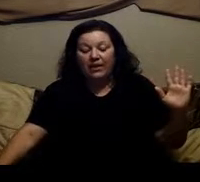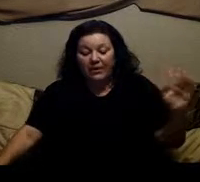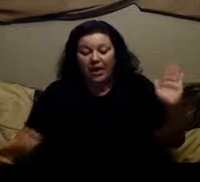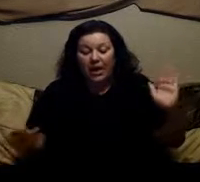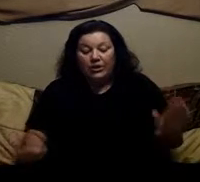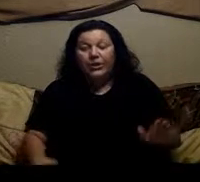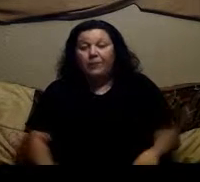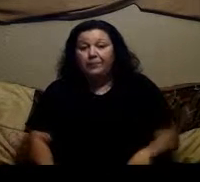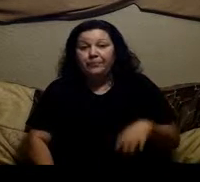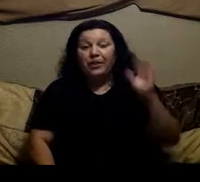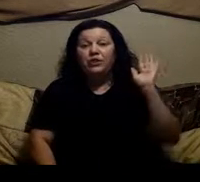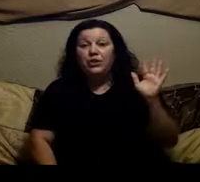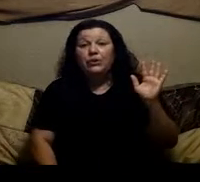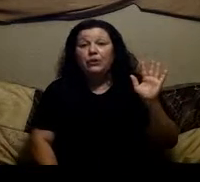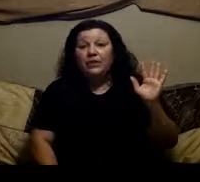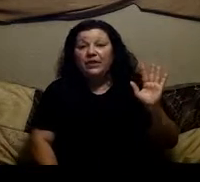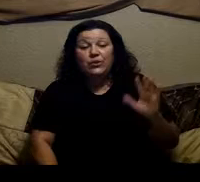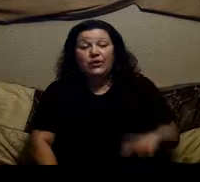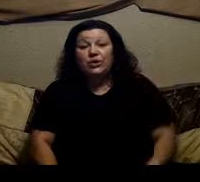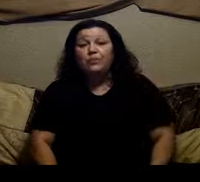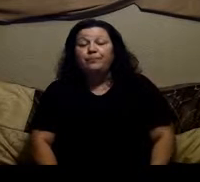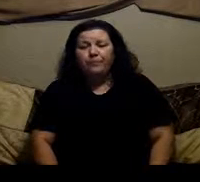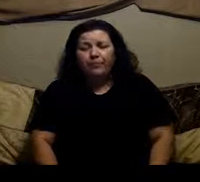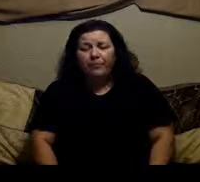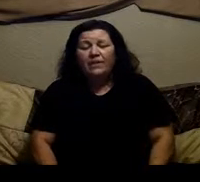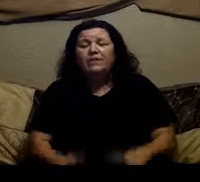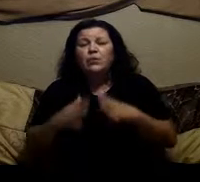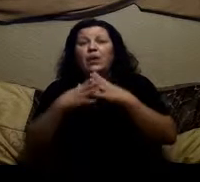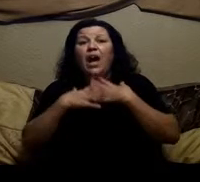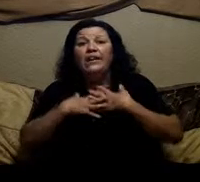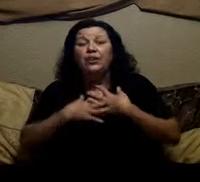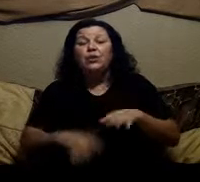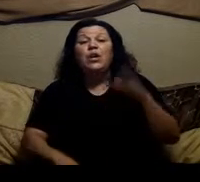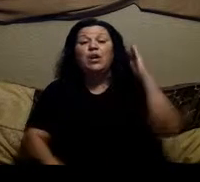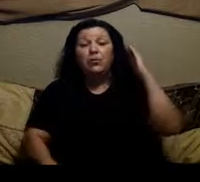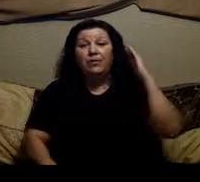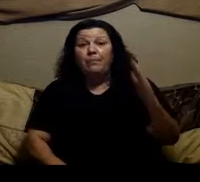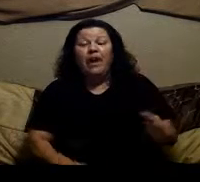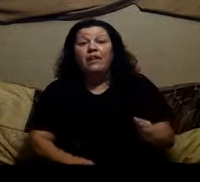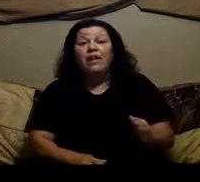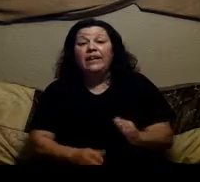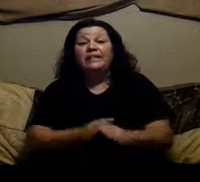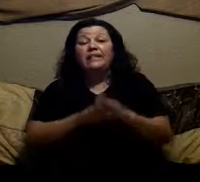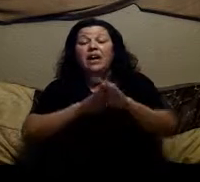else so I'm going to show you a few things you can do and this is what I do with my clients and